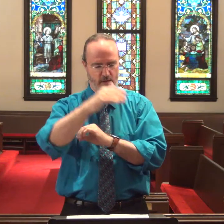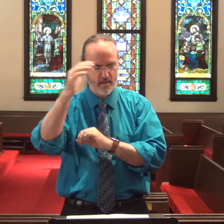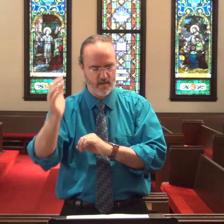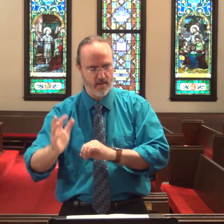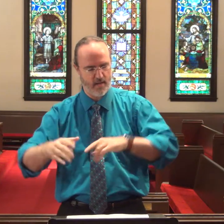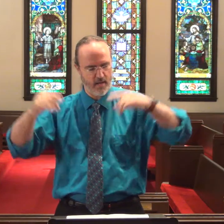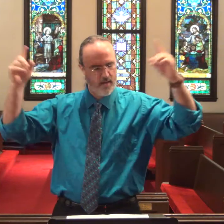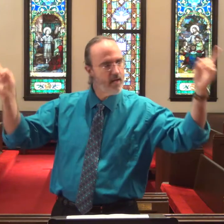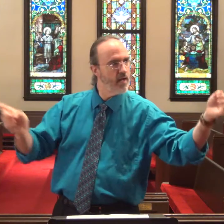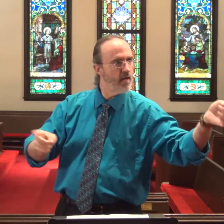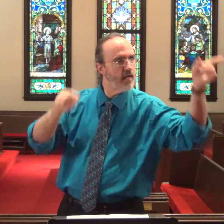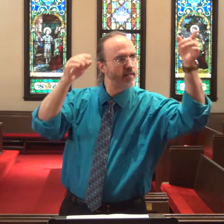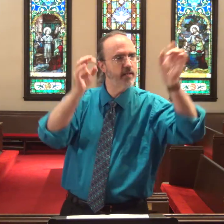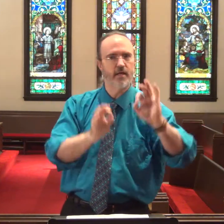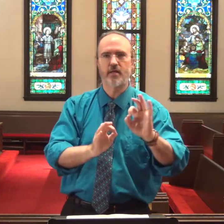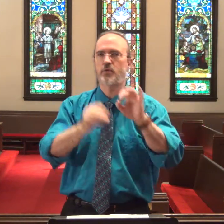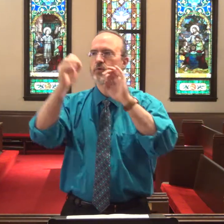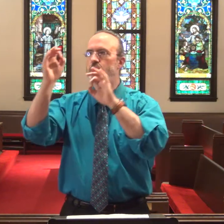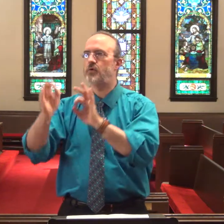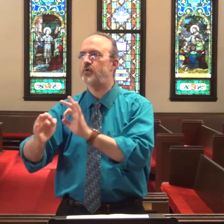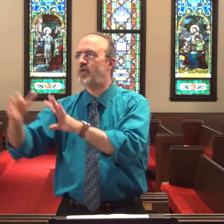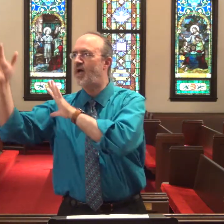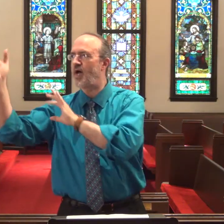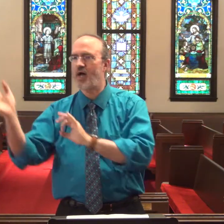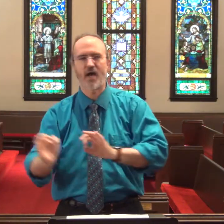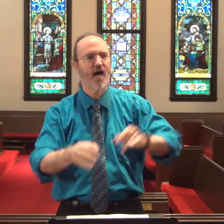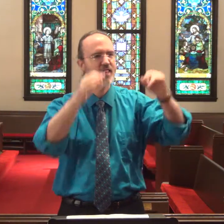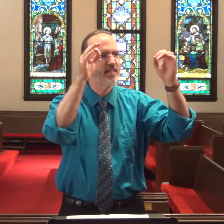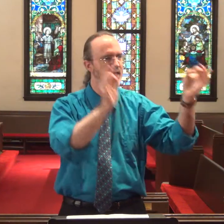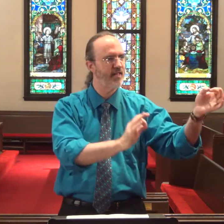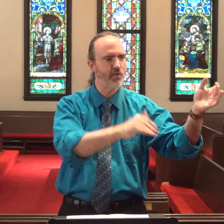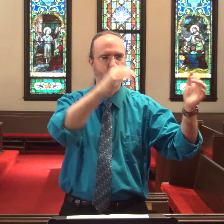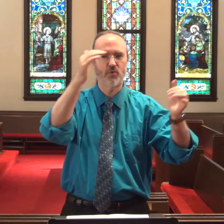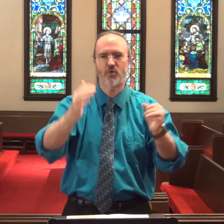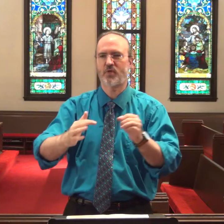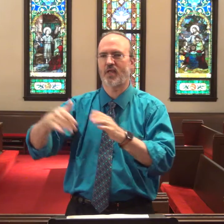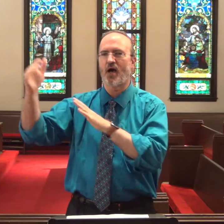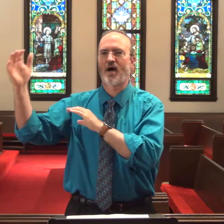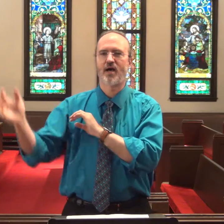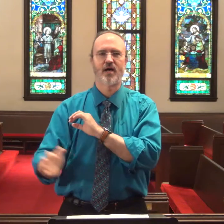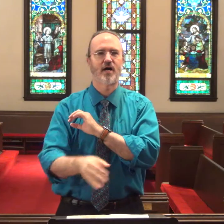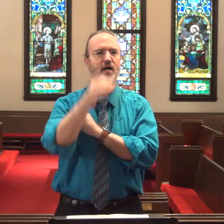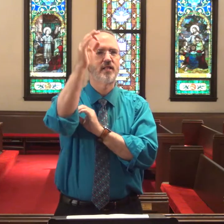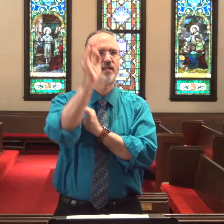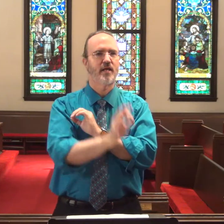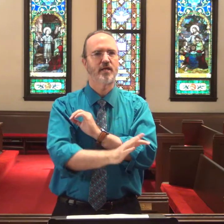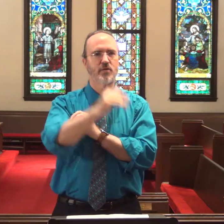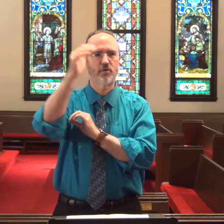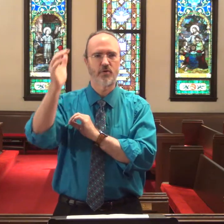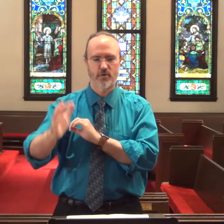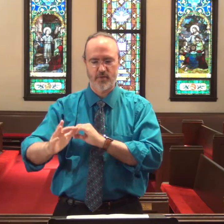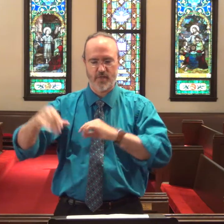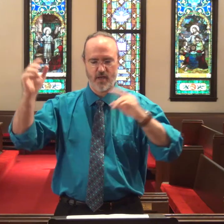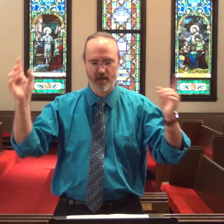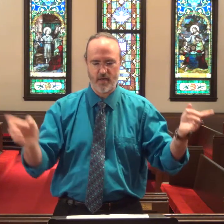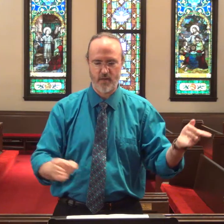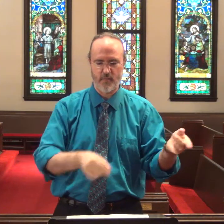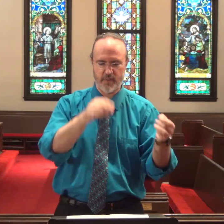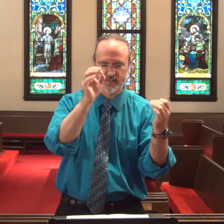bay. Alleluia! Alleluia! Alleluia! Praise